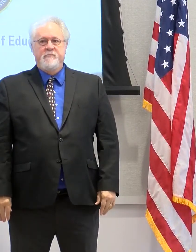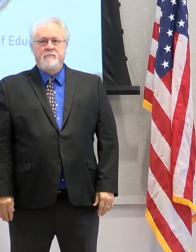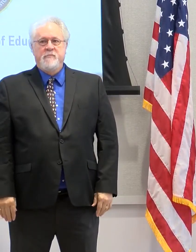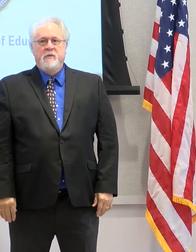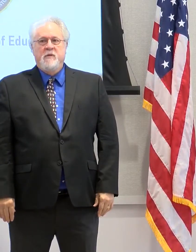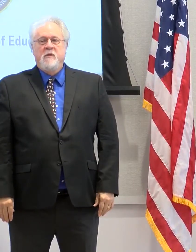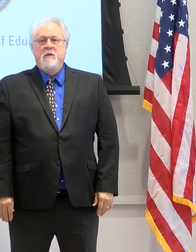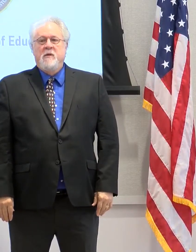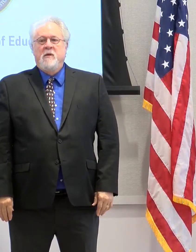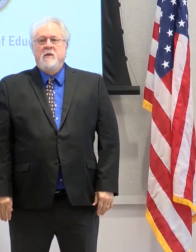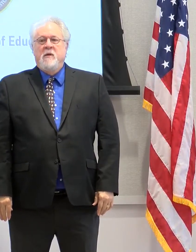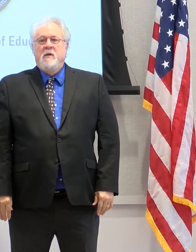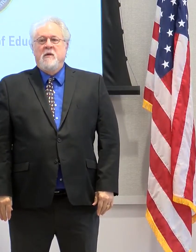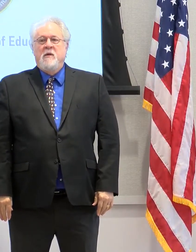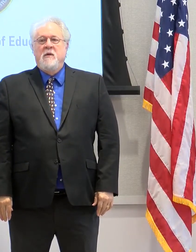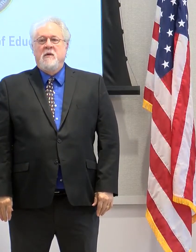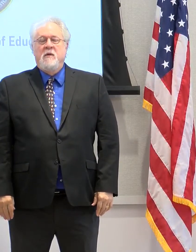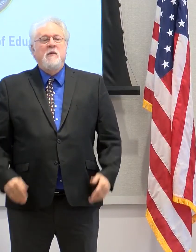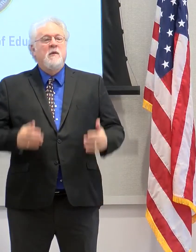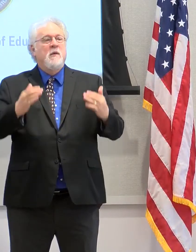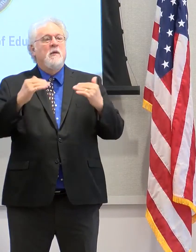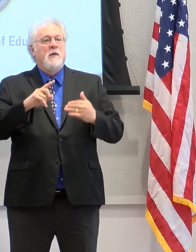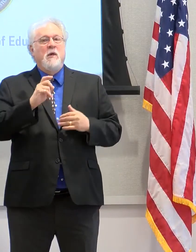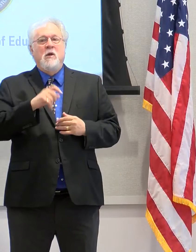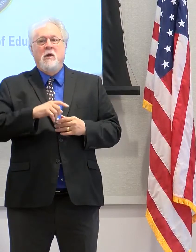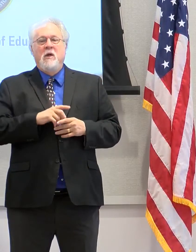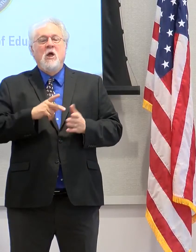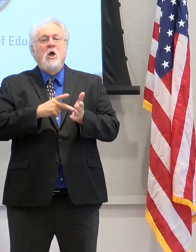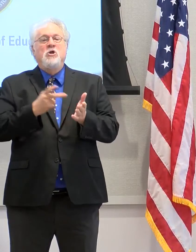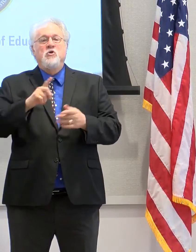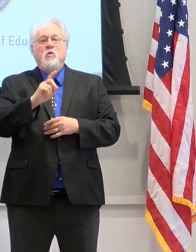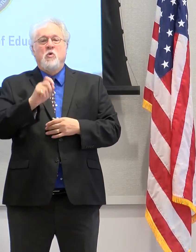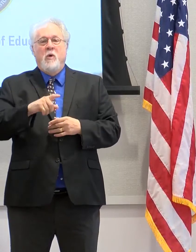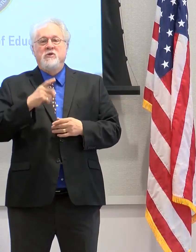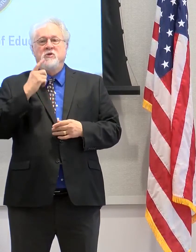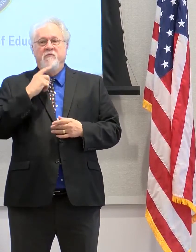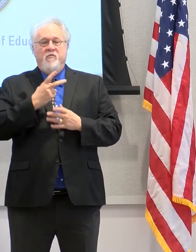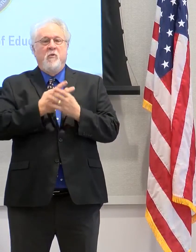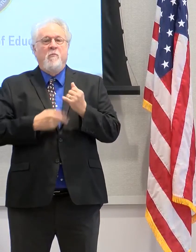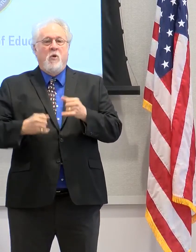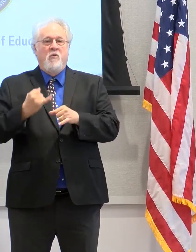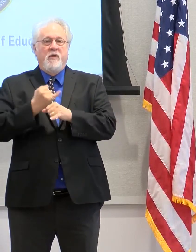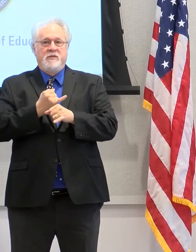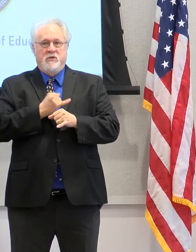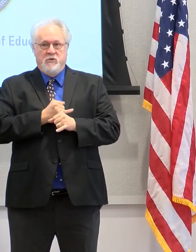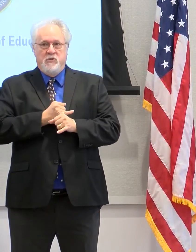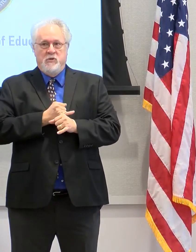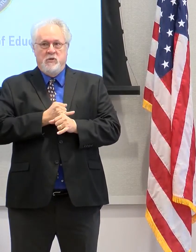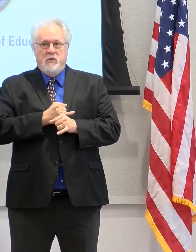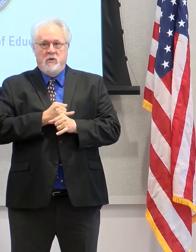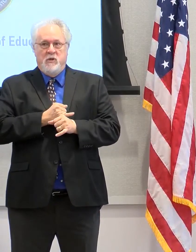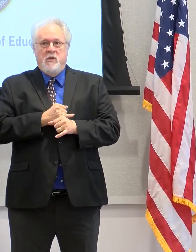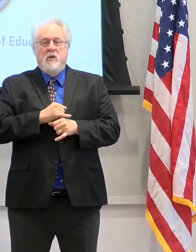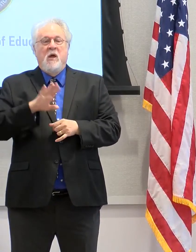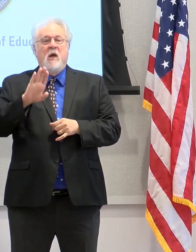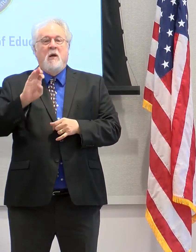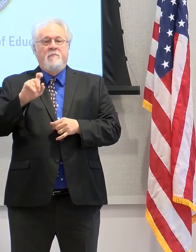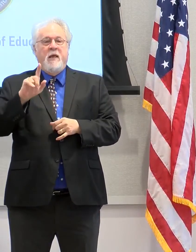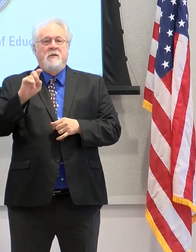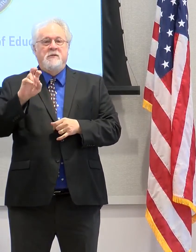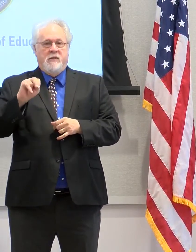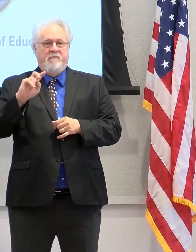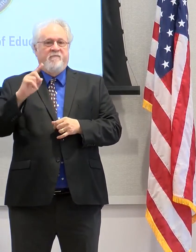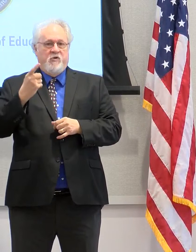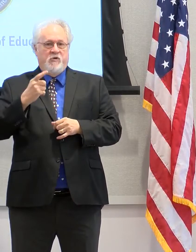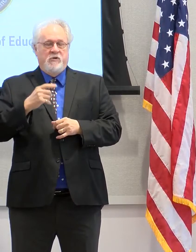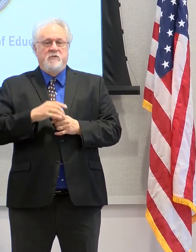Thank you, Ben. Our next question is a dual question. It's for both institutions. I'd ask President Belton to come up